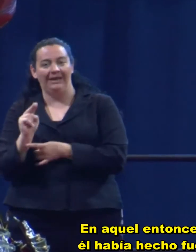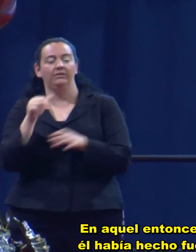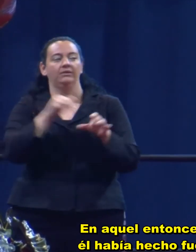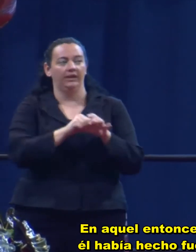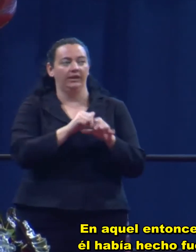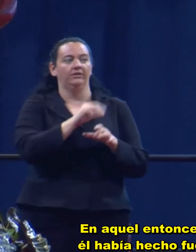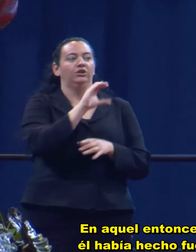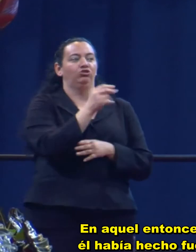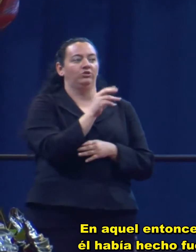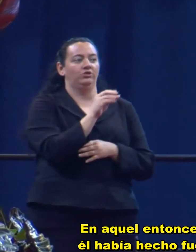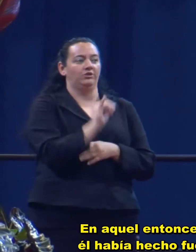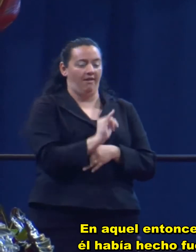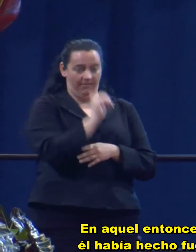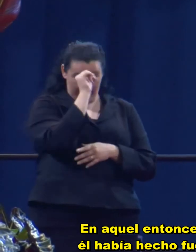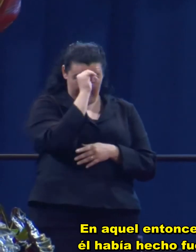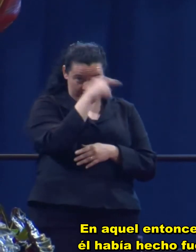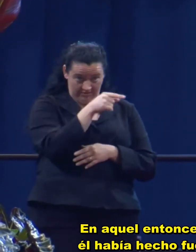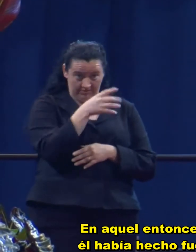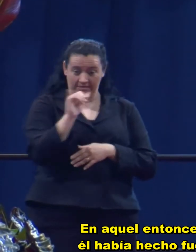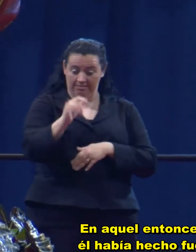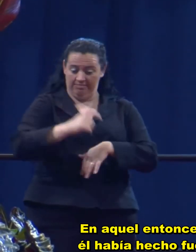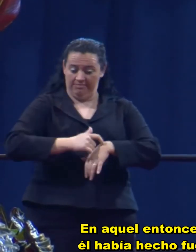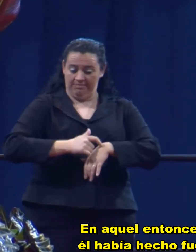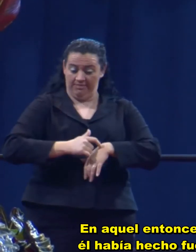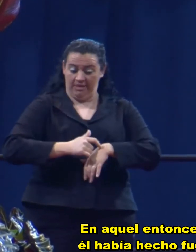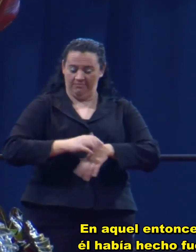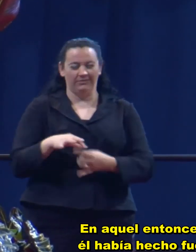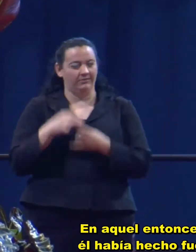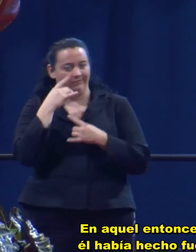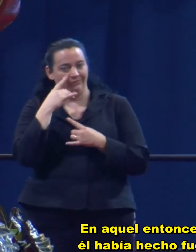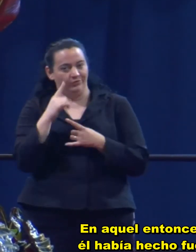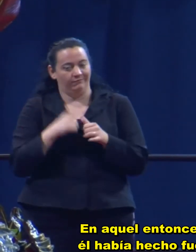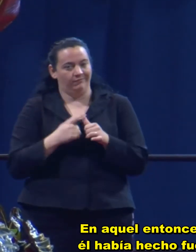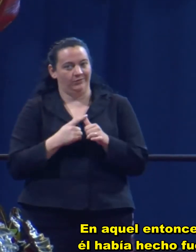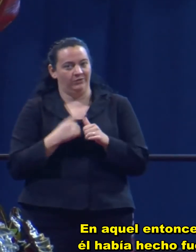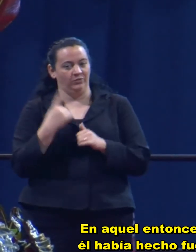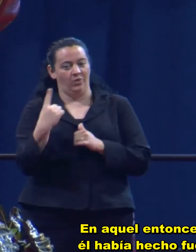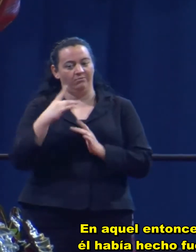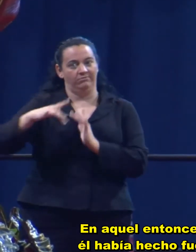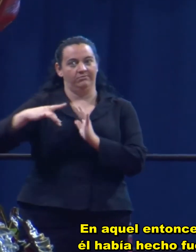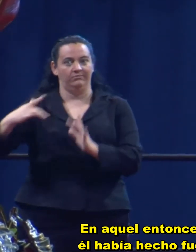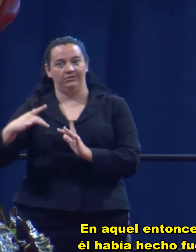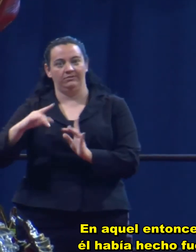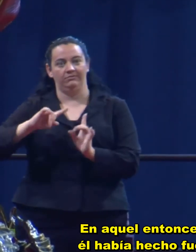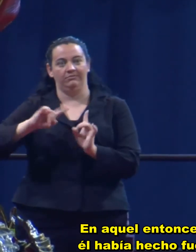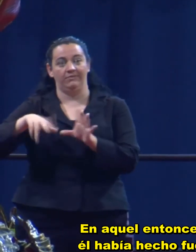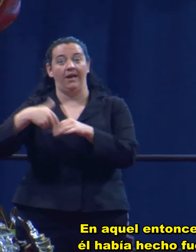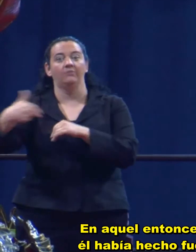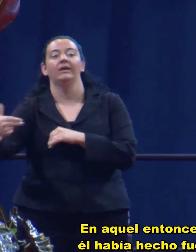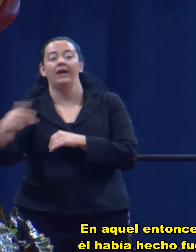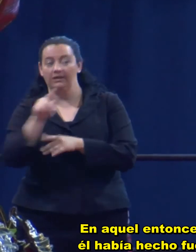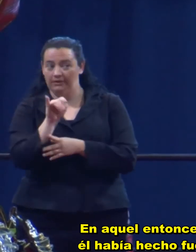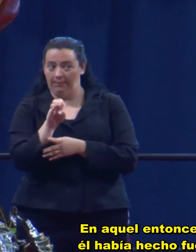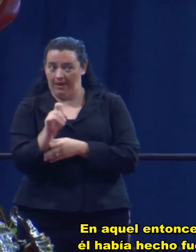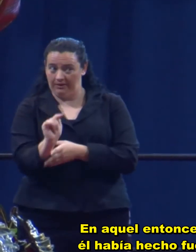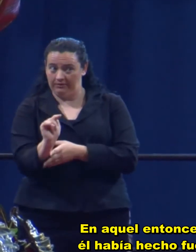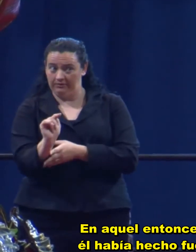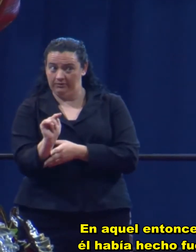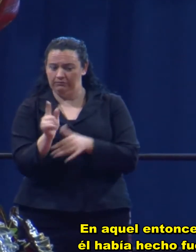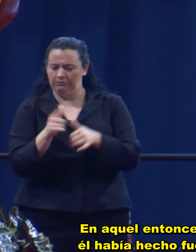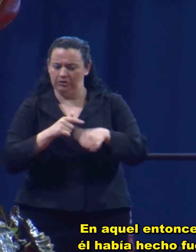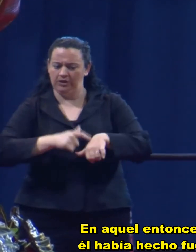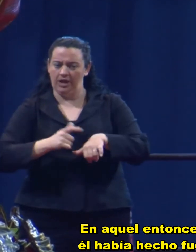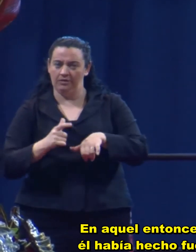At that time, it was except for a first one trip that he had made outside of Tibet to